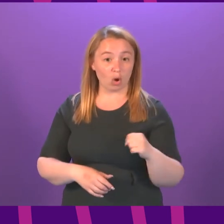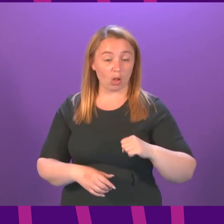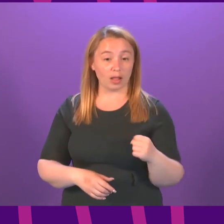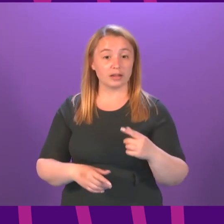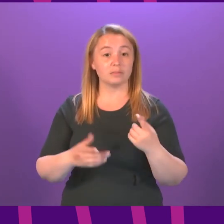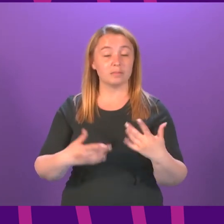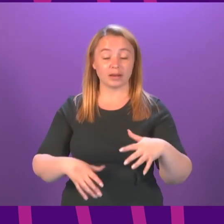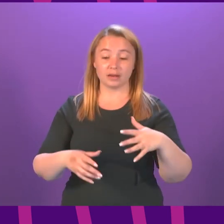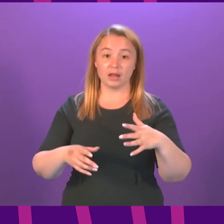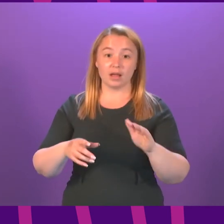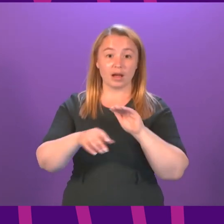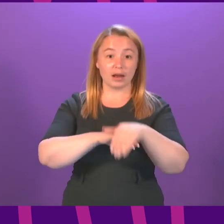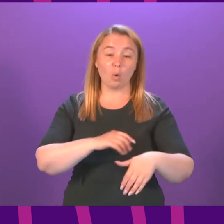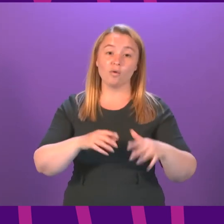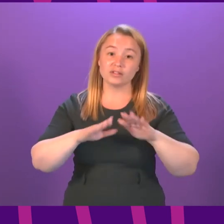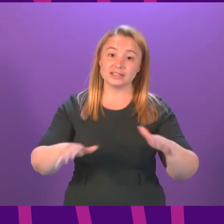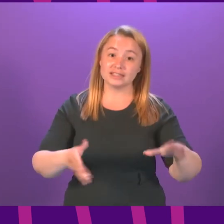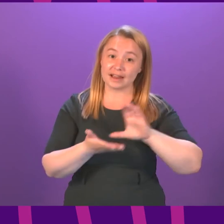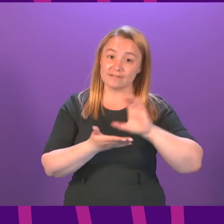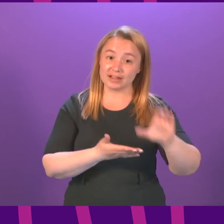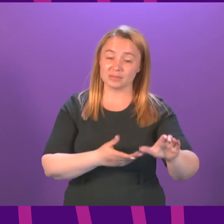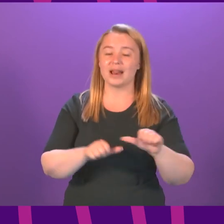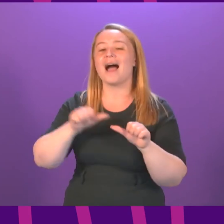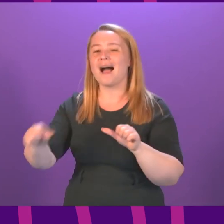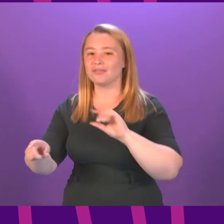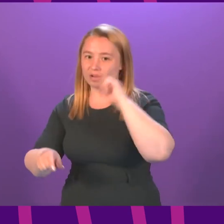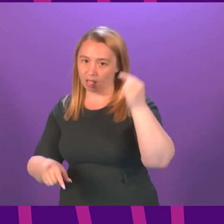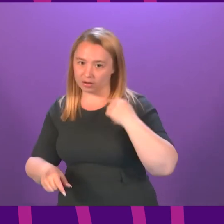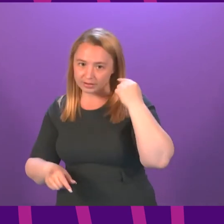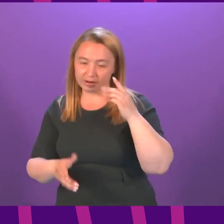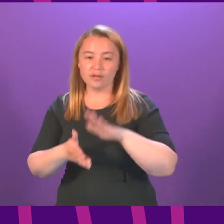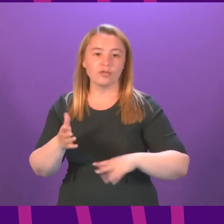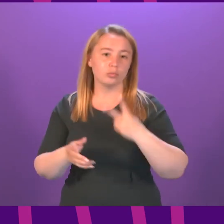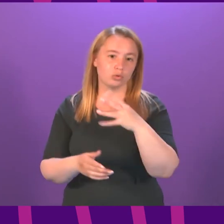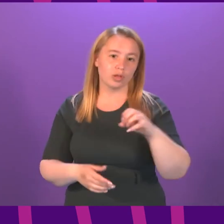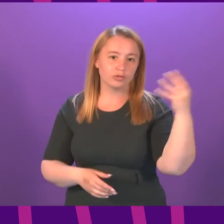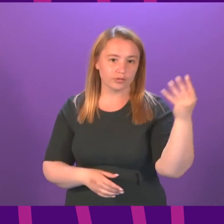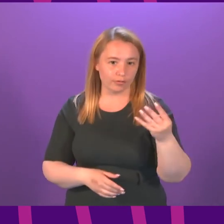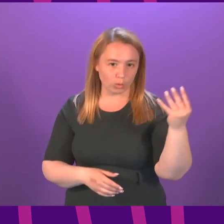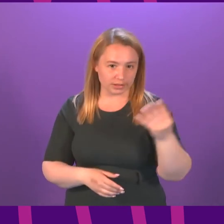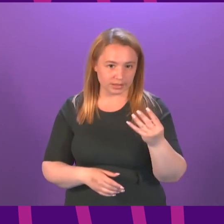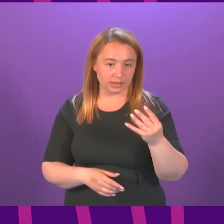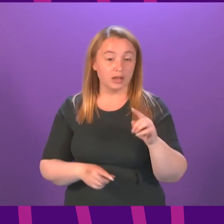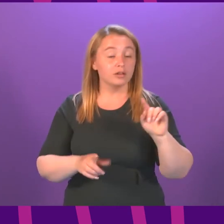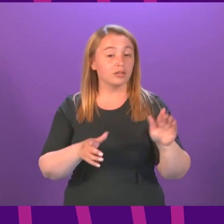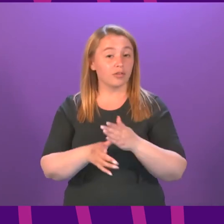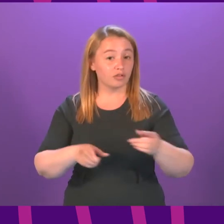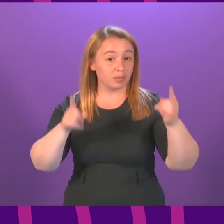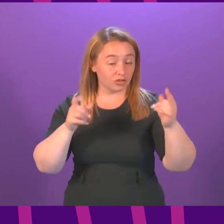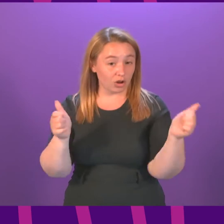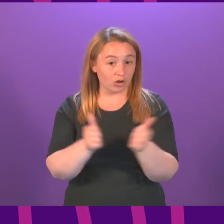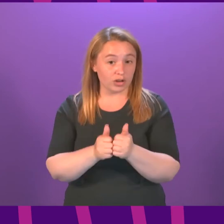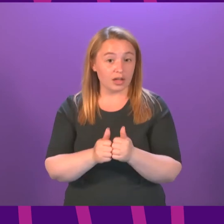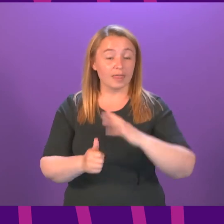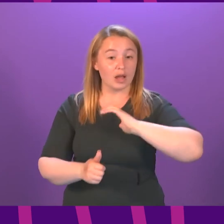second highest number of overseas backed investments after London in every year since 2014 does the First Minister agree it's time for